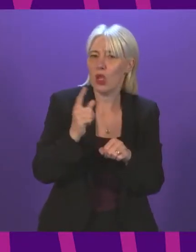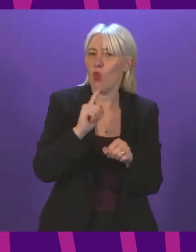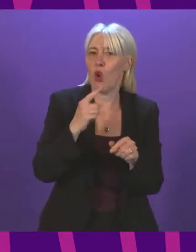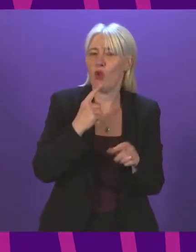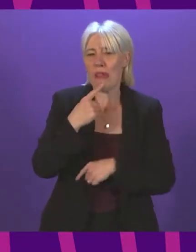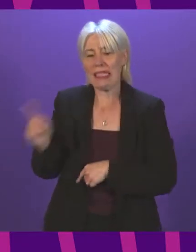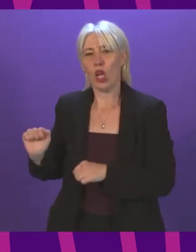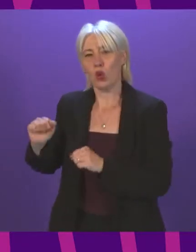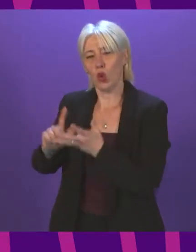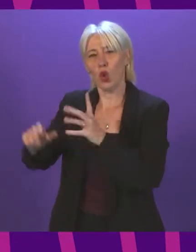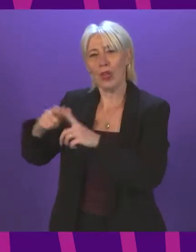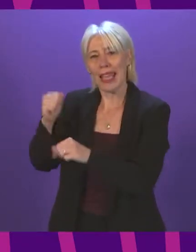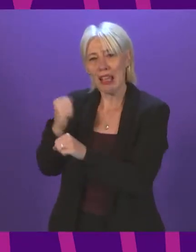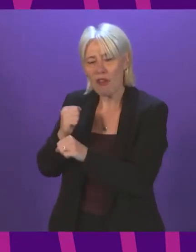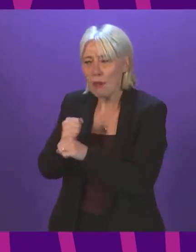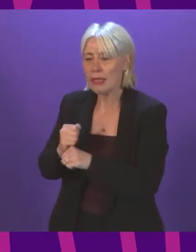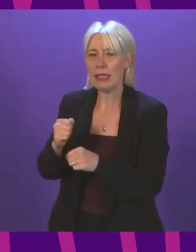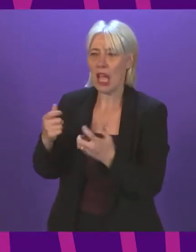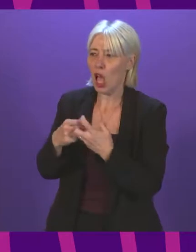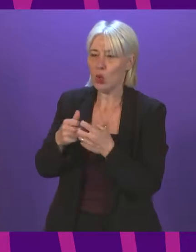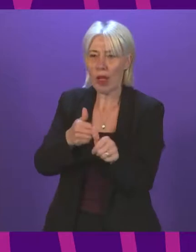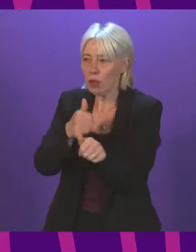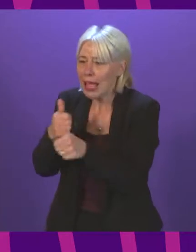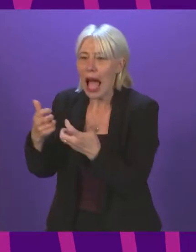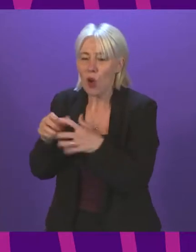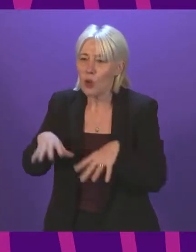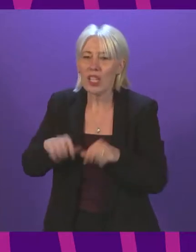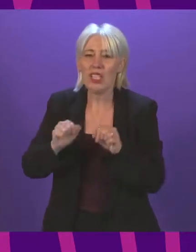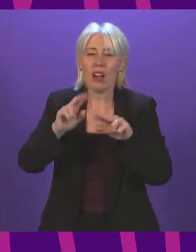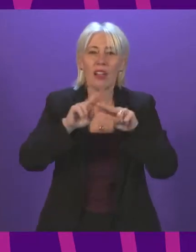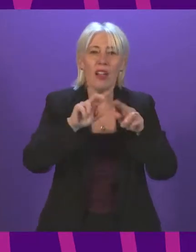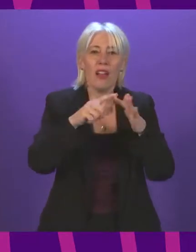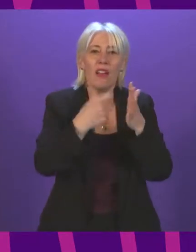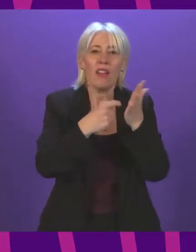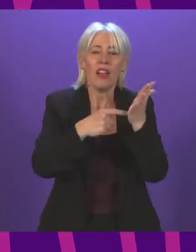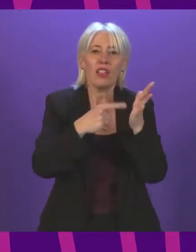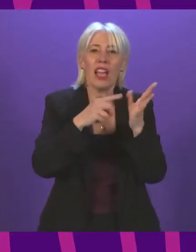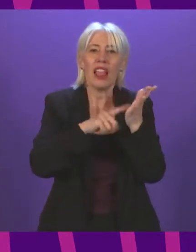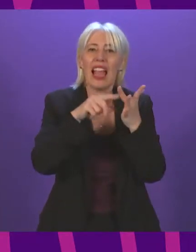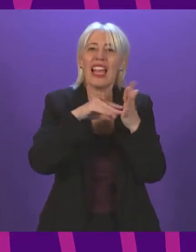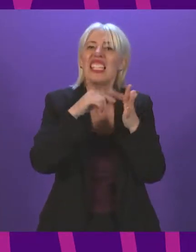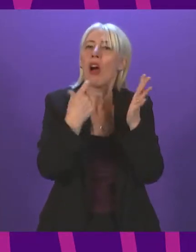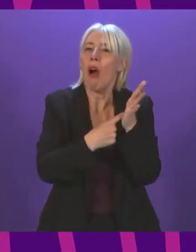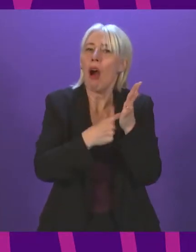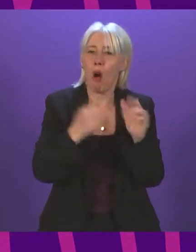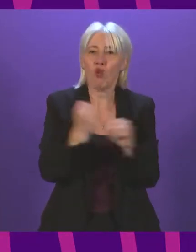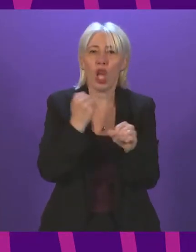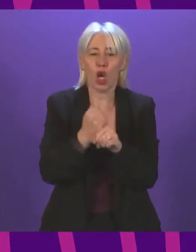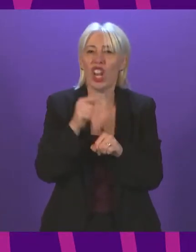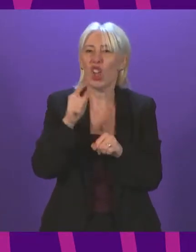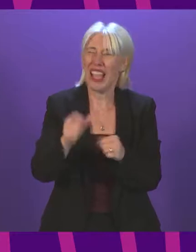and the industry requiring restarting fertiliser production, which is essential in the whole food supply chain as well?